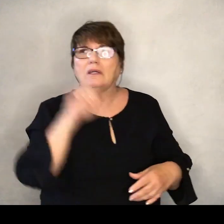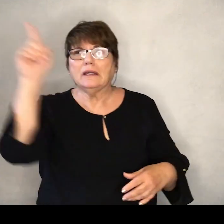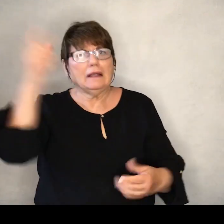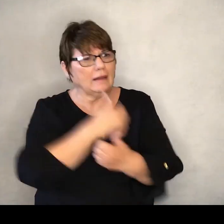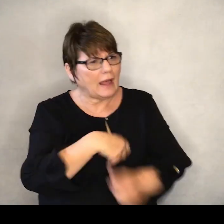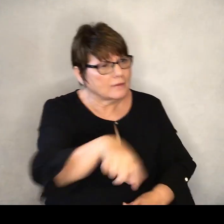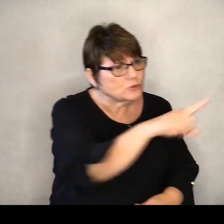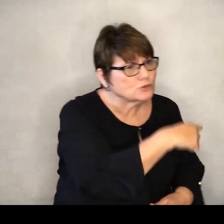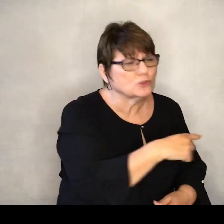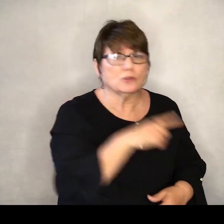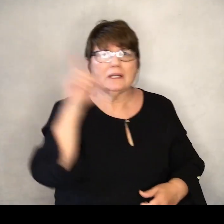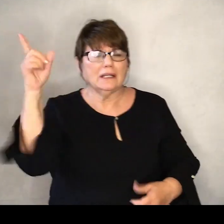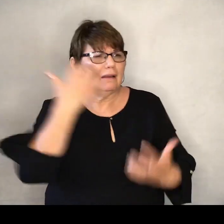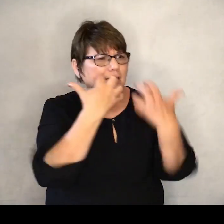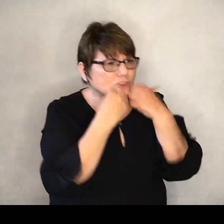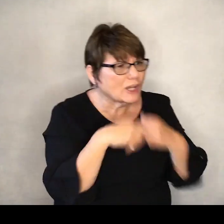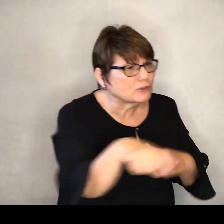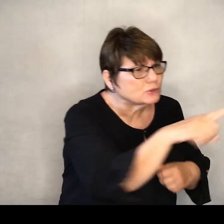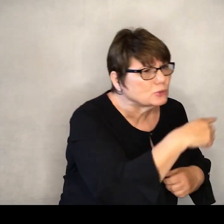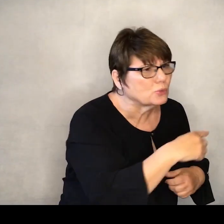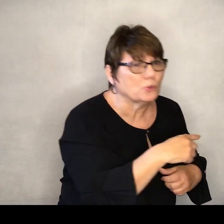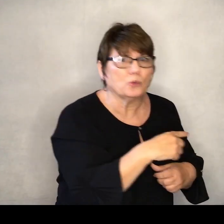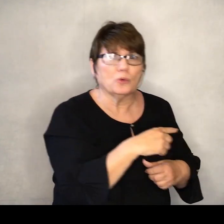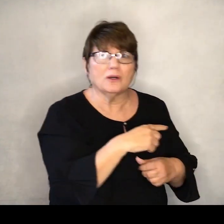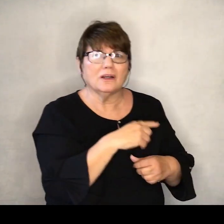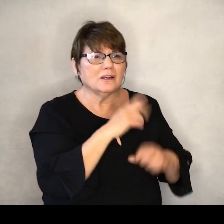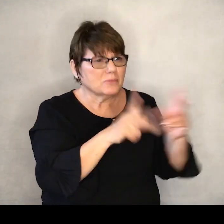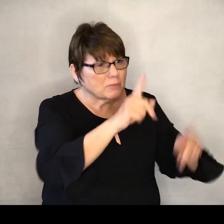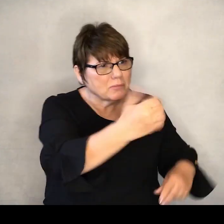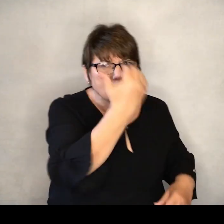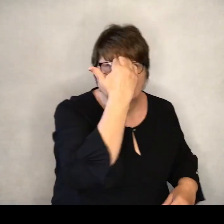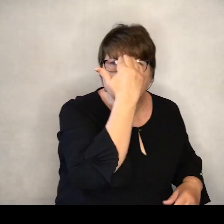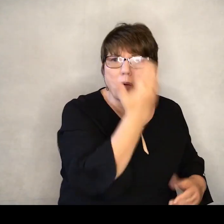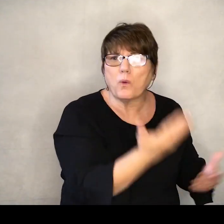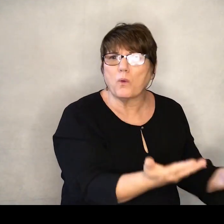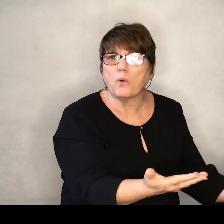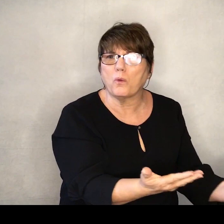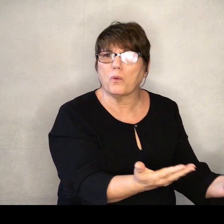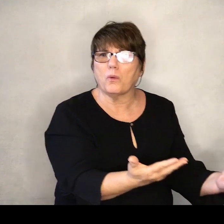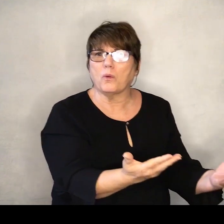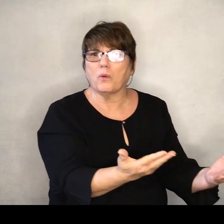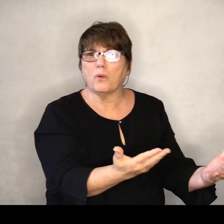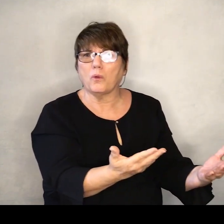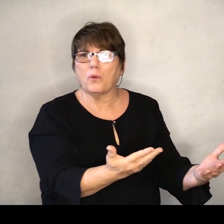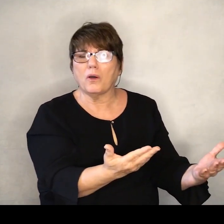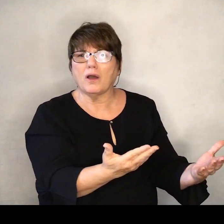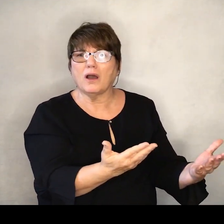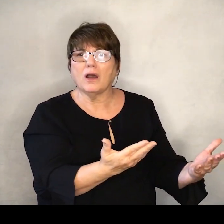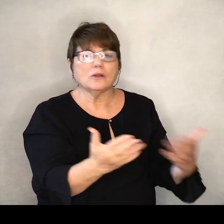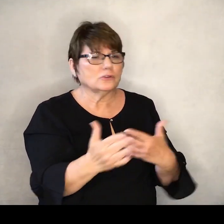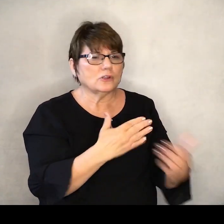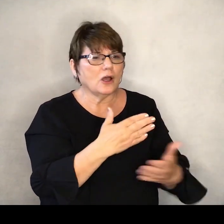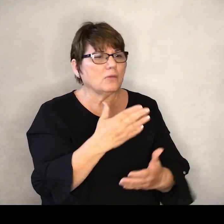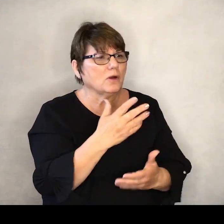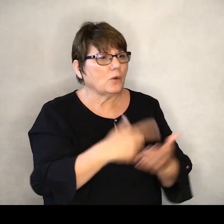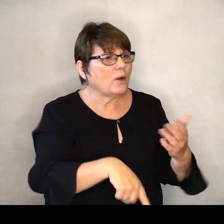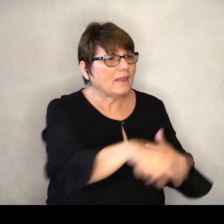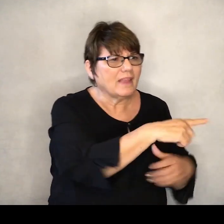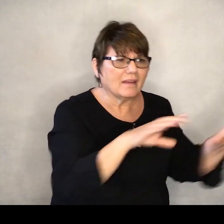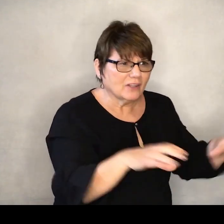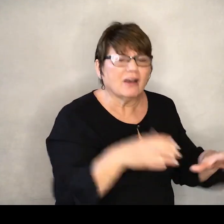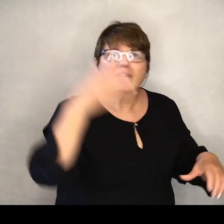cherished beyond anything they could possibly ever imagine, no matter what they have done.